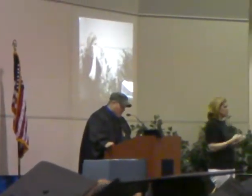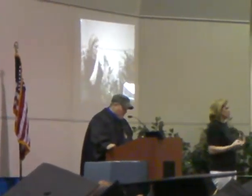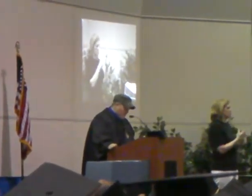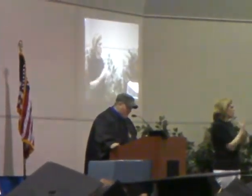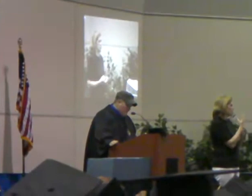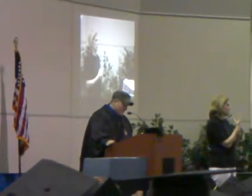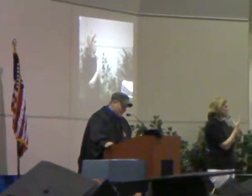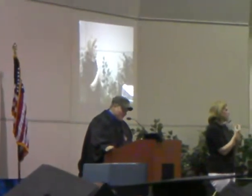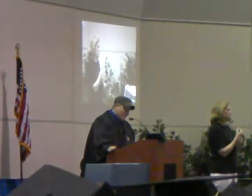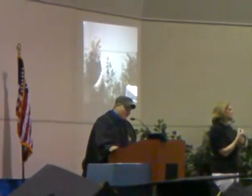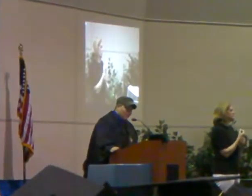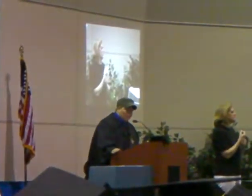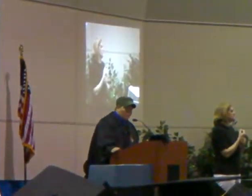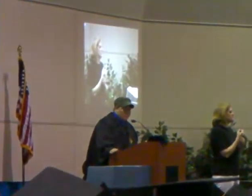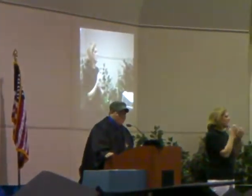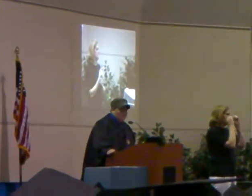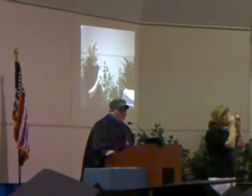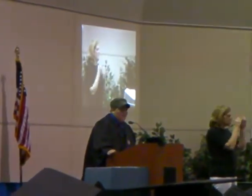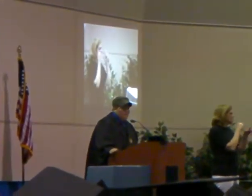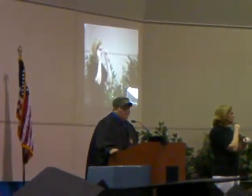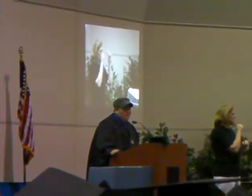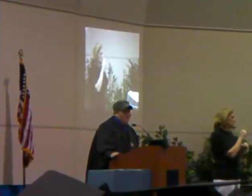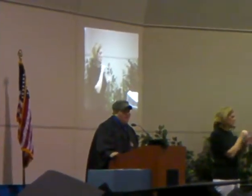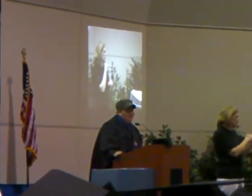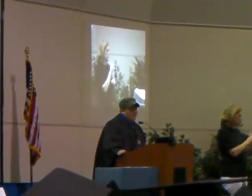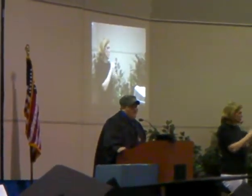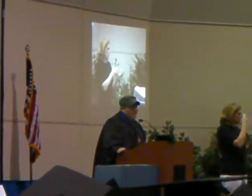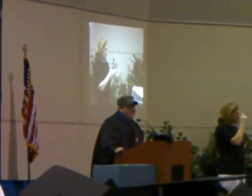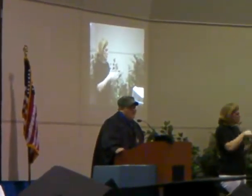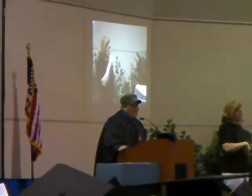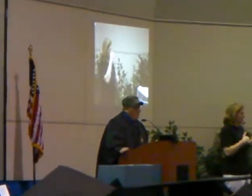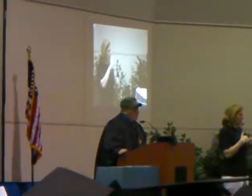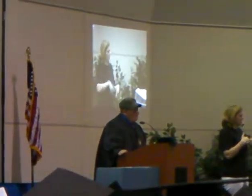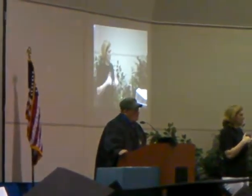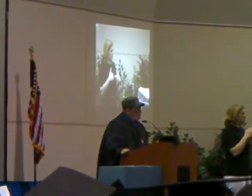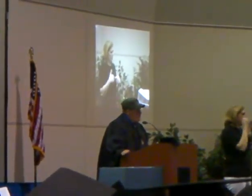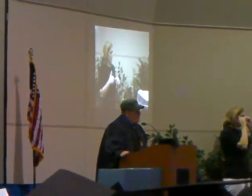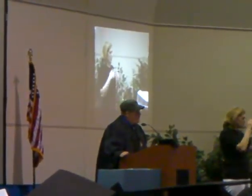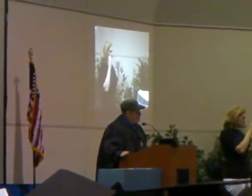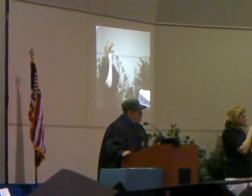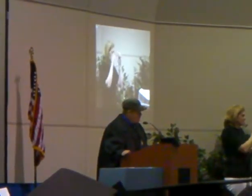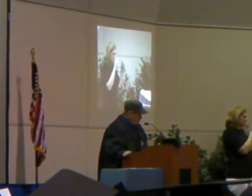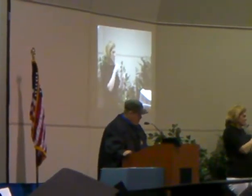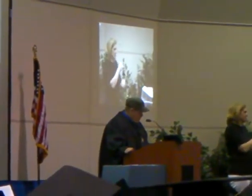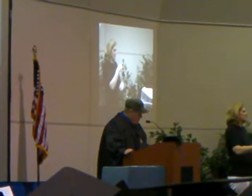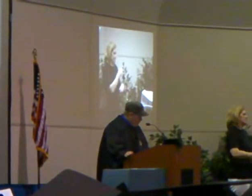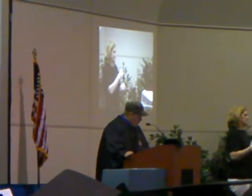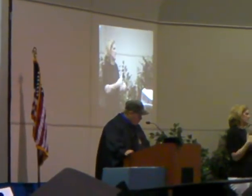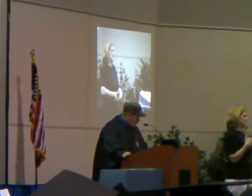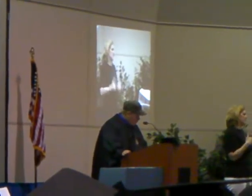is not preparation for life, but education itself is life.